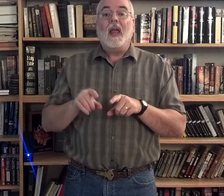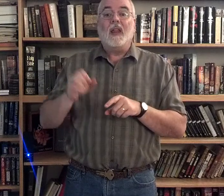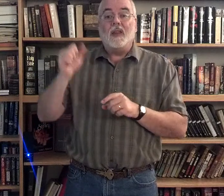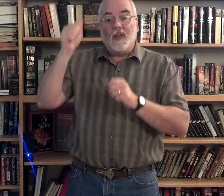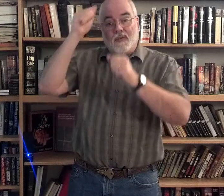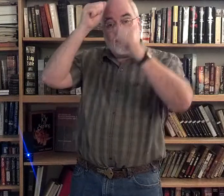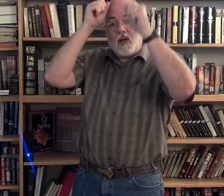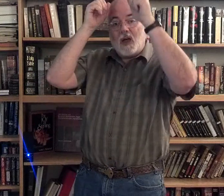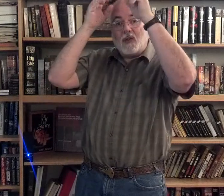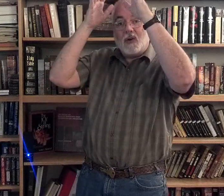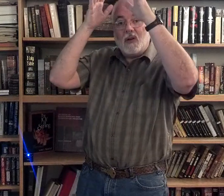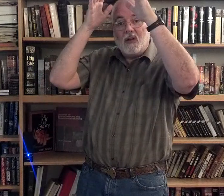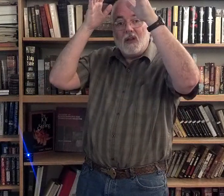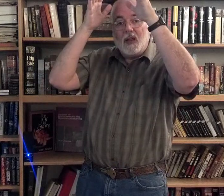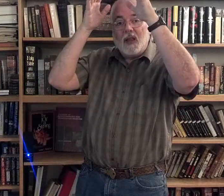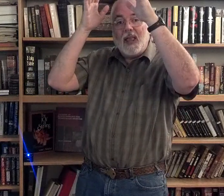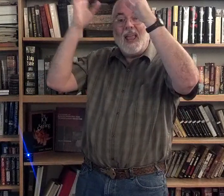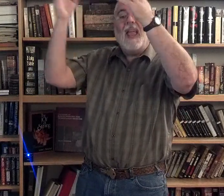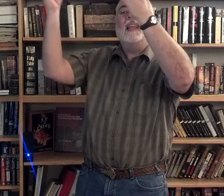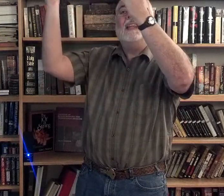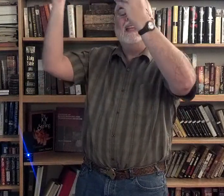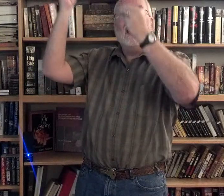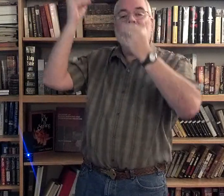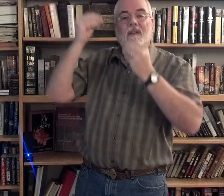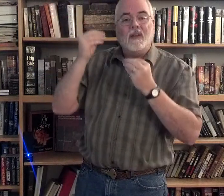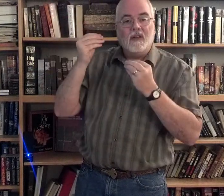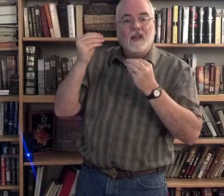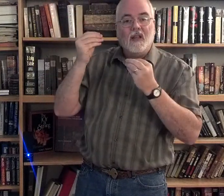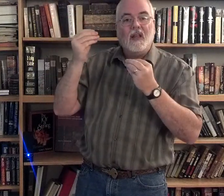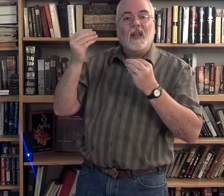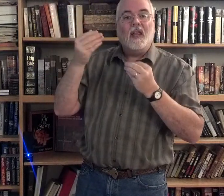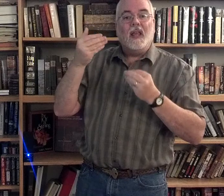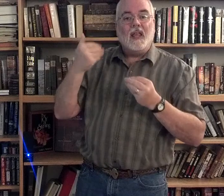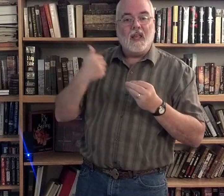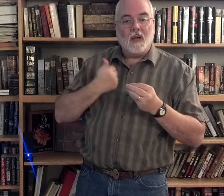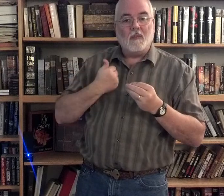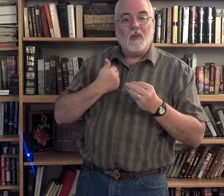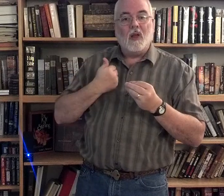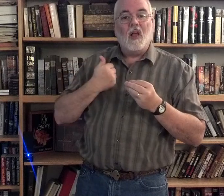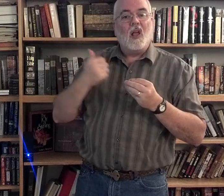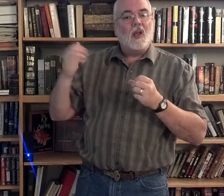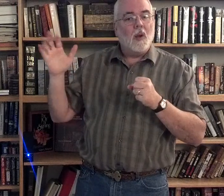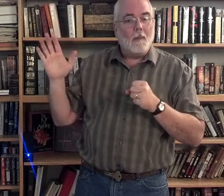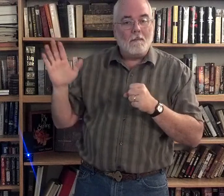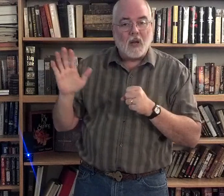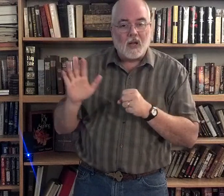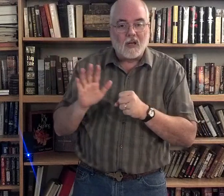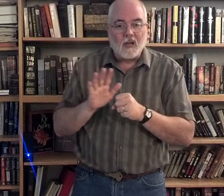The Father had given him complete